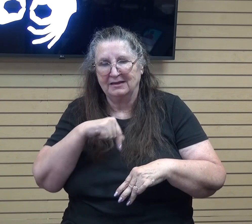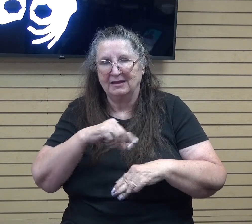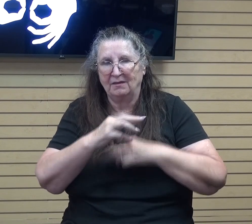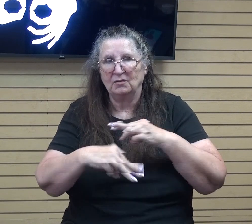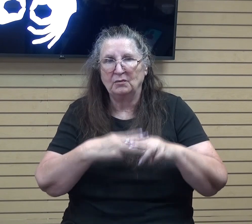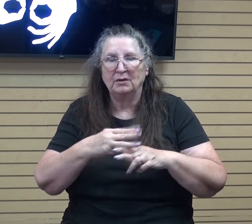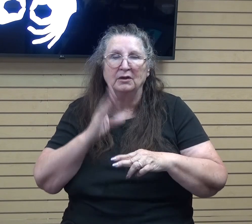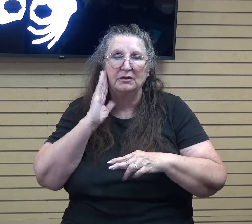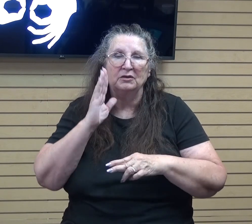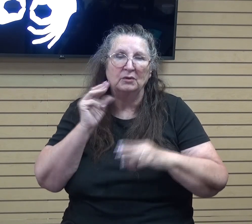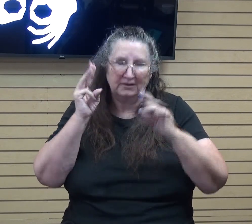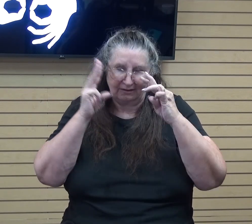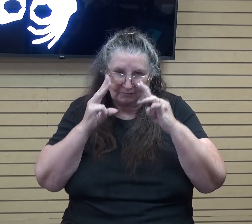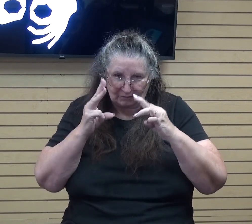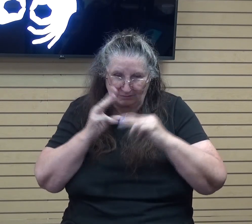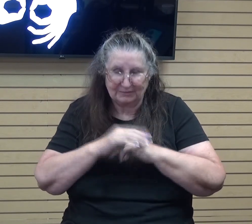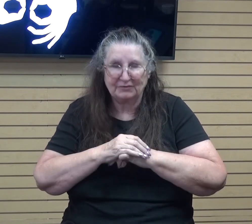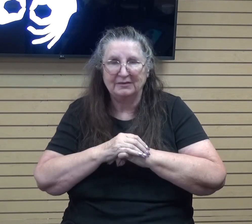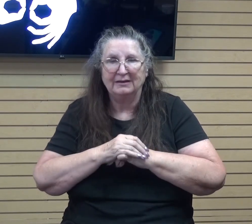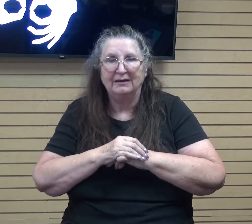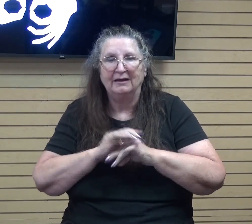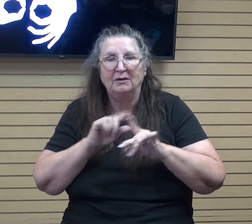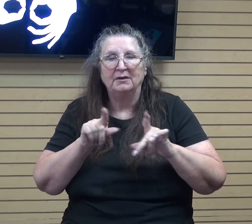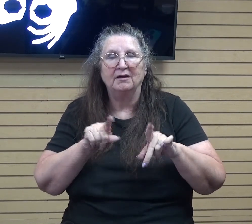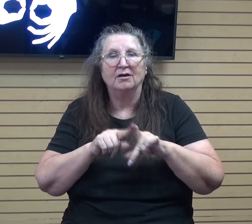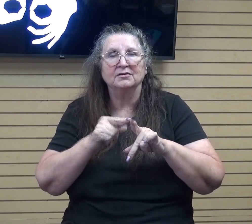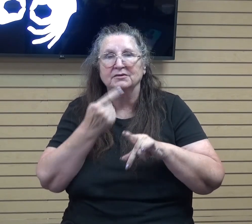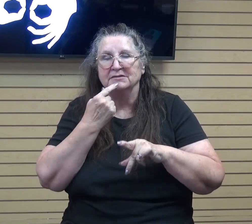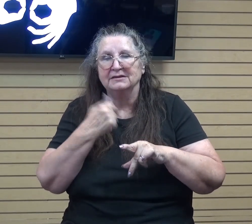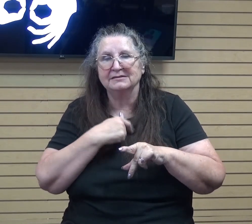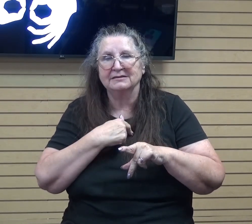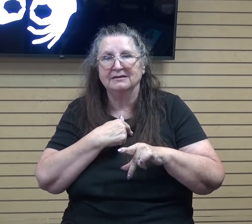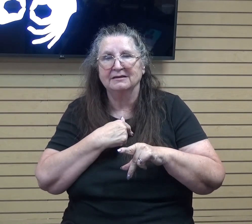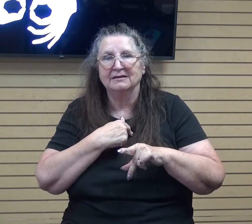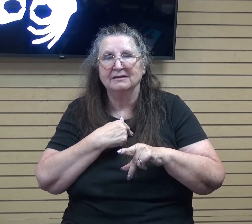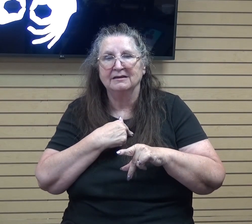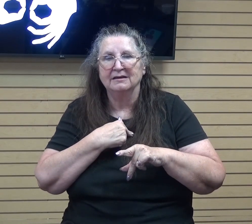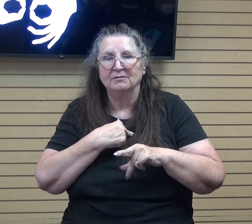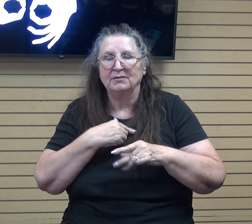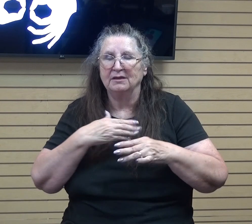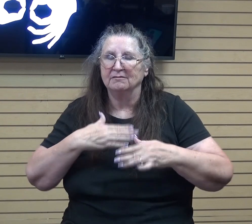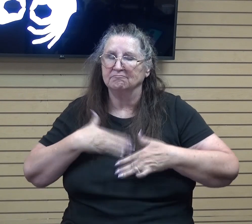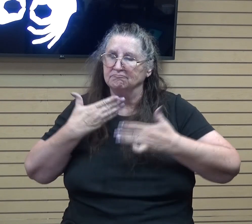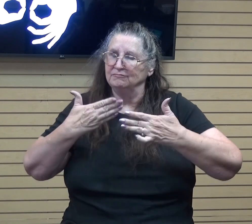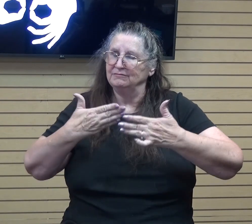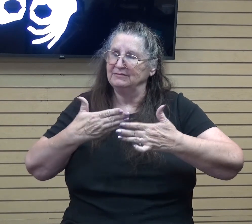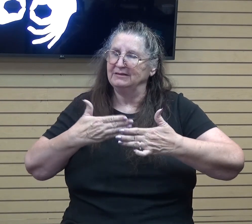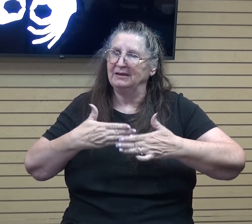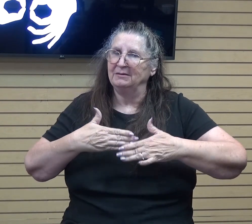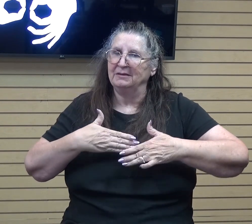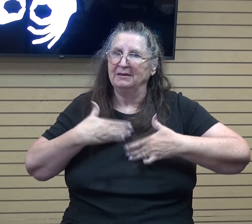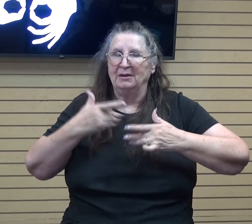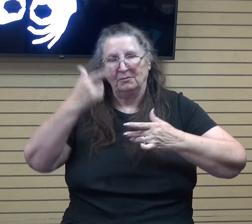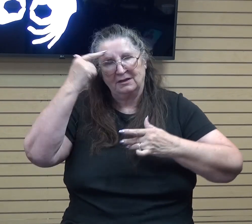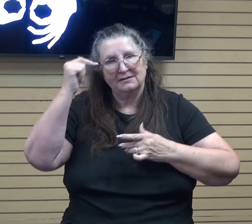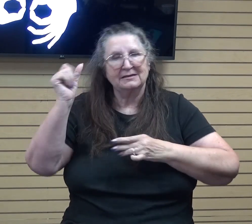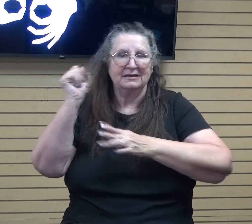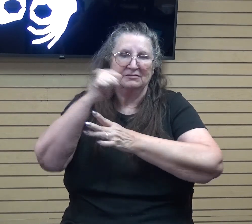you will have troubles, but he also tells us to be of good cheer, because he has overcome the world.